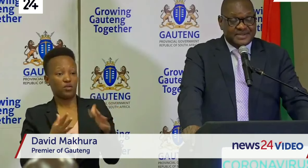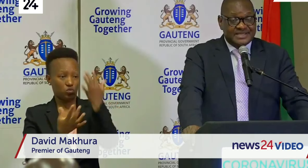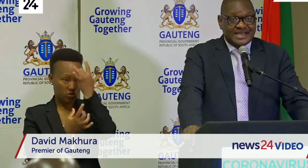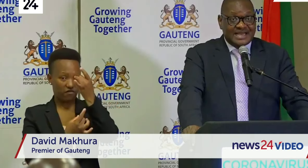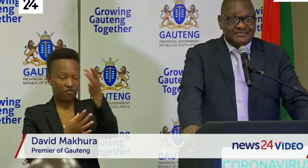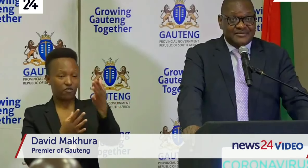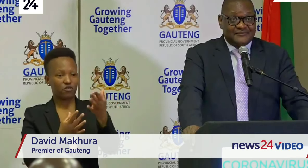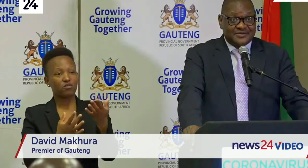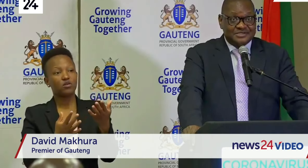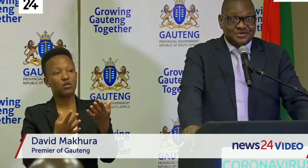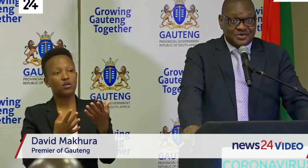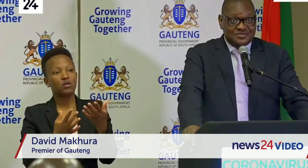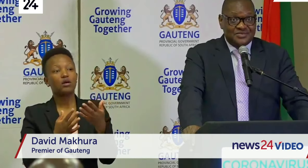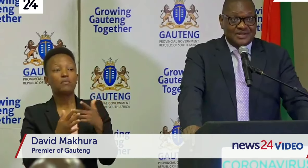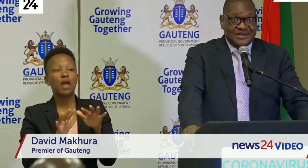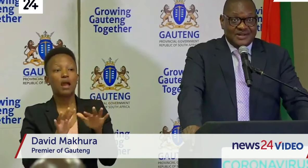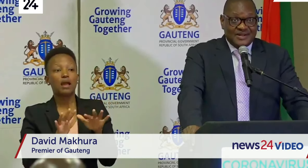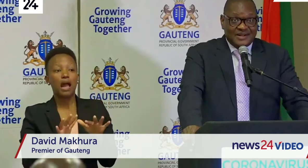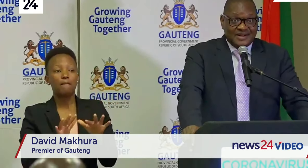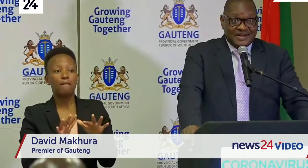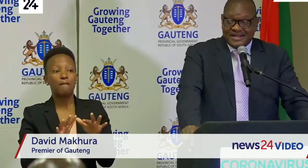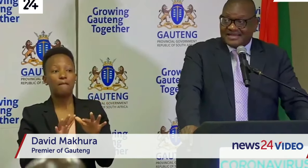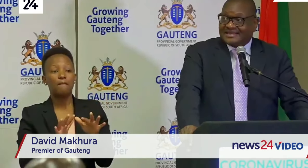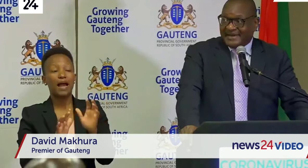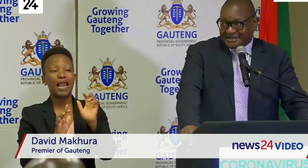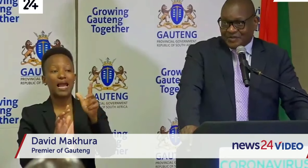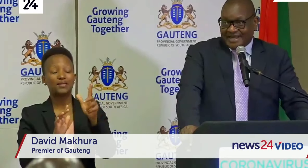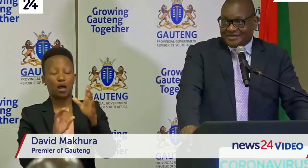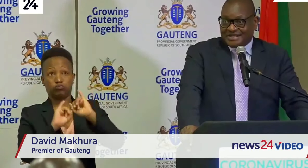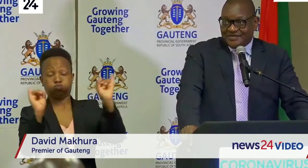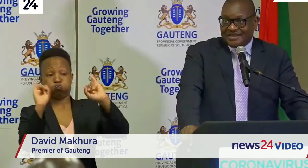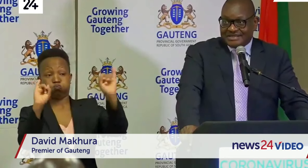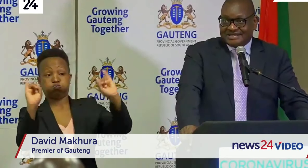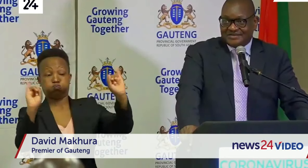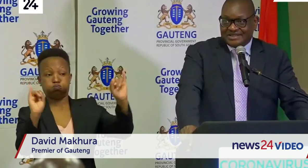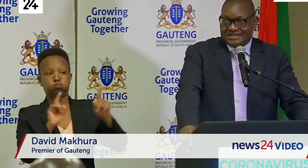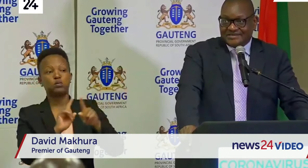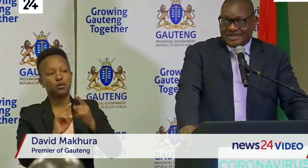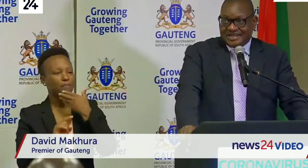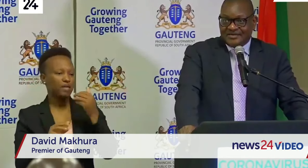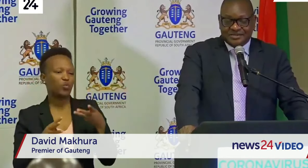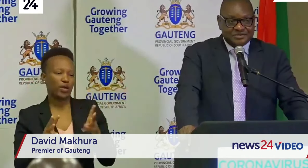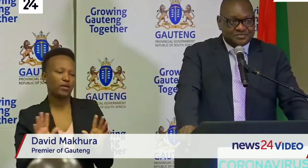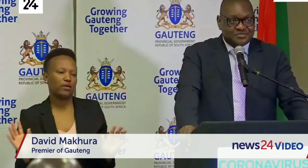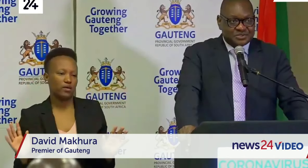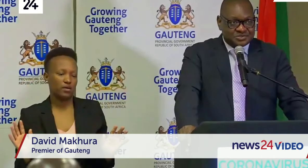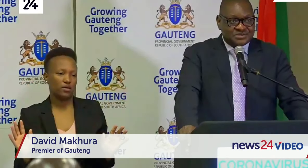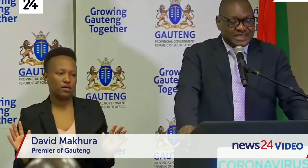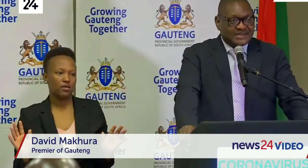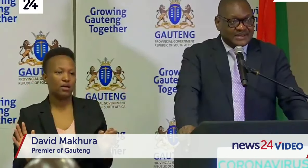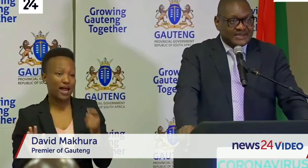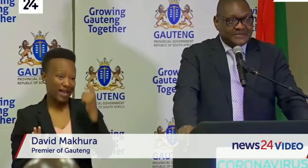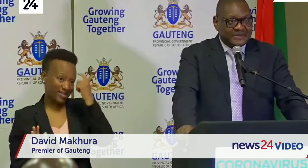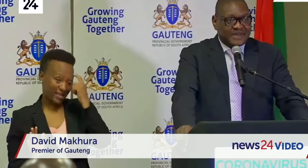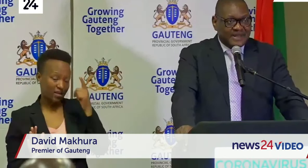may just be the calm before the storm is the best way to deal with this situation we think we should we should